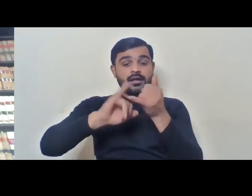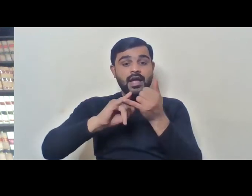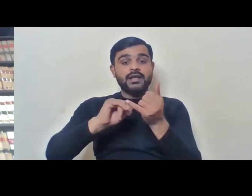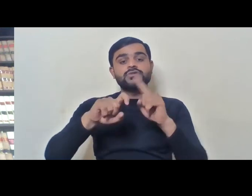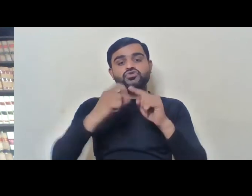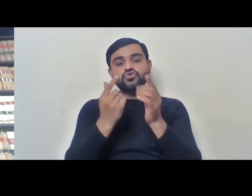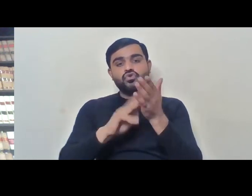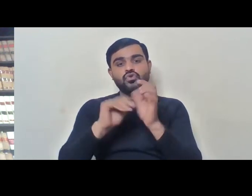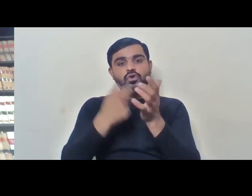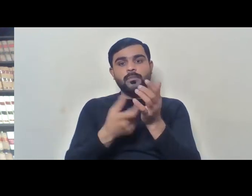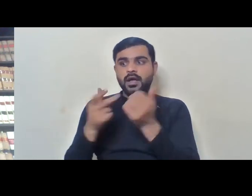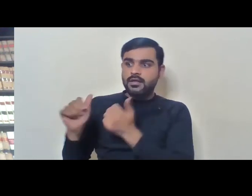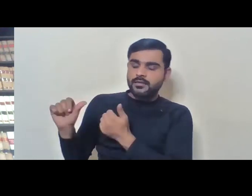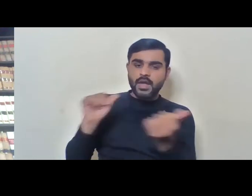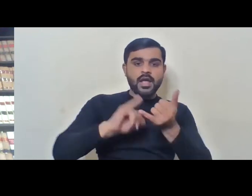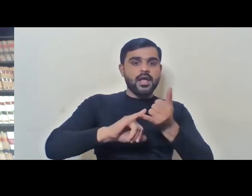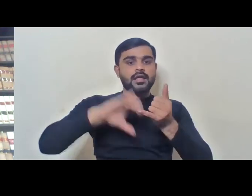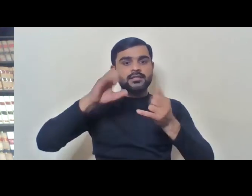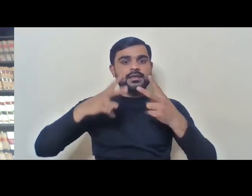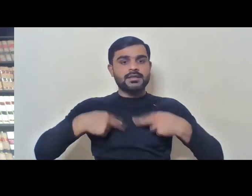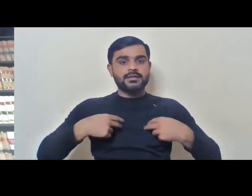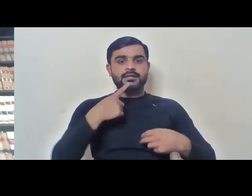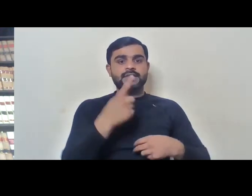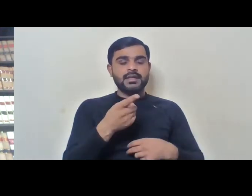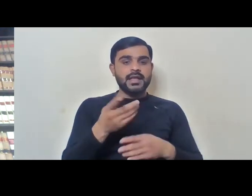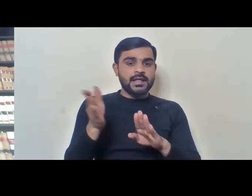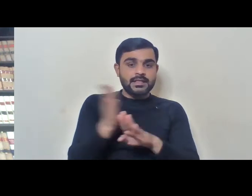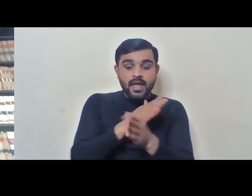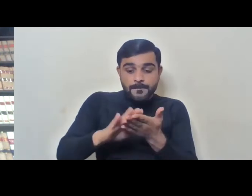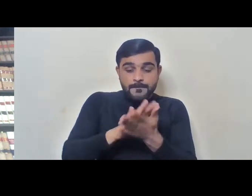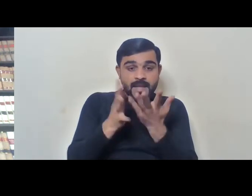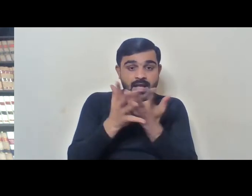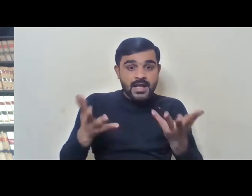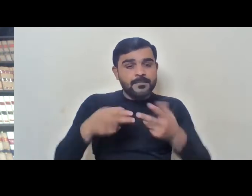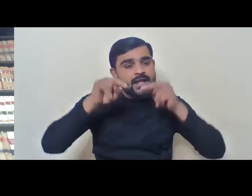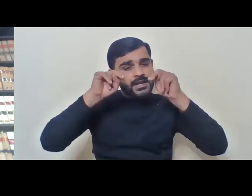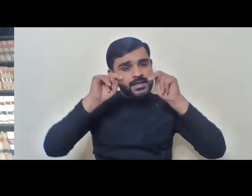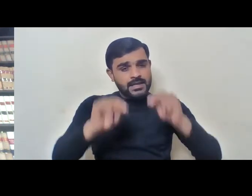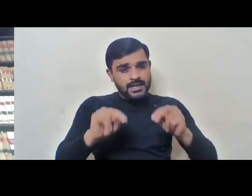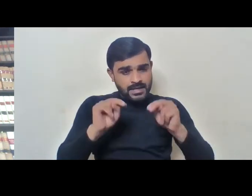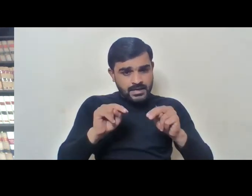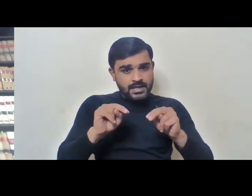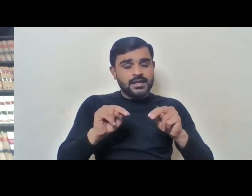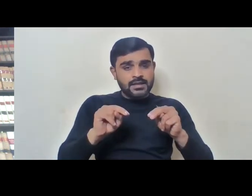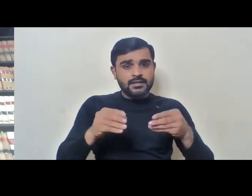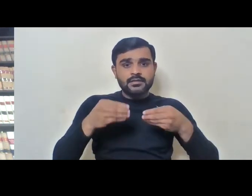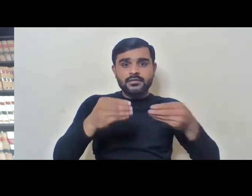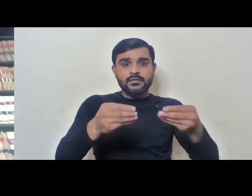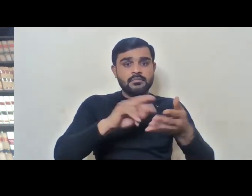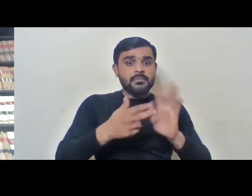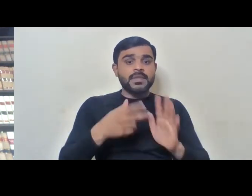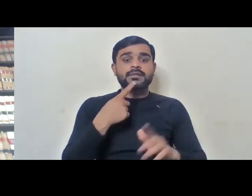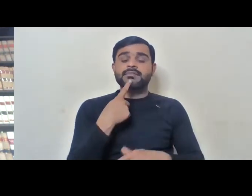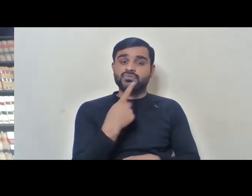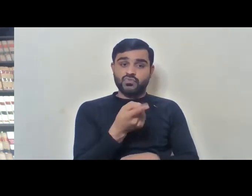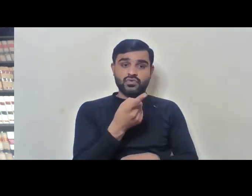went back to refer to this judgment and said that reasonable accommodation would require that we don't say that